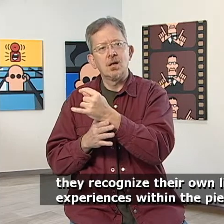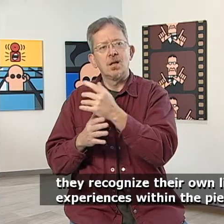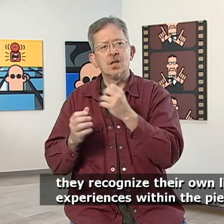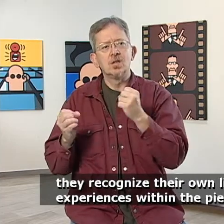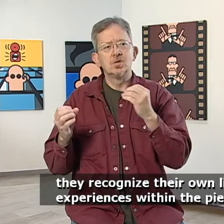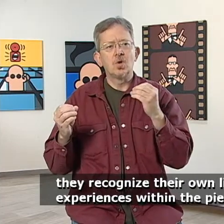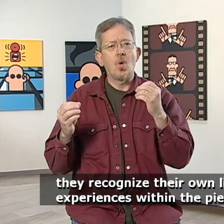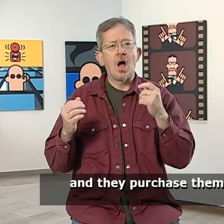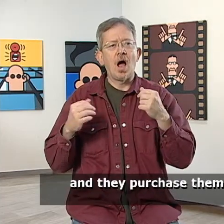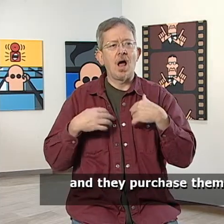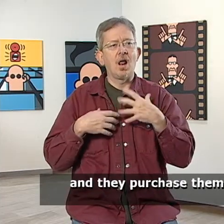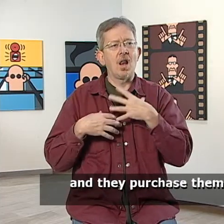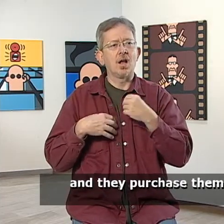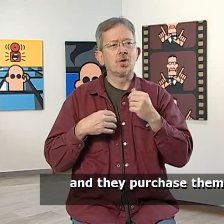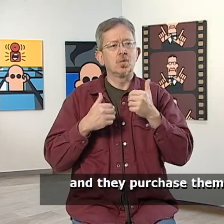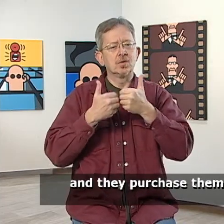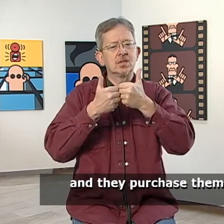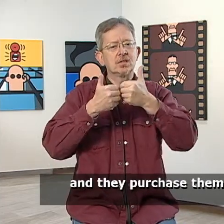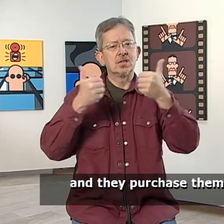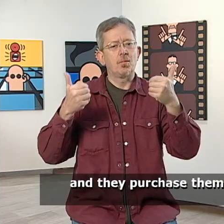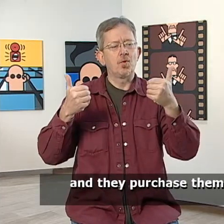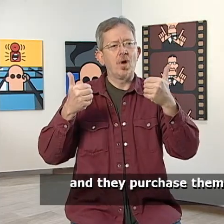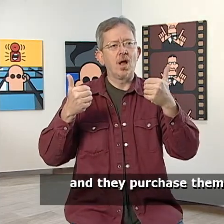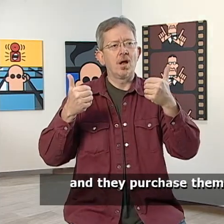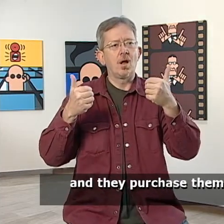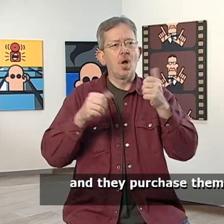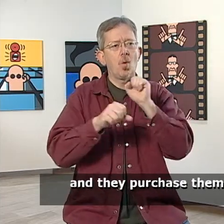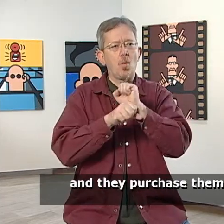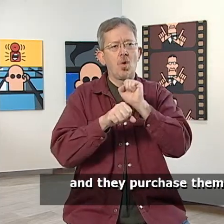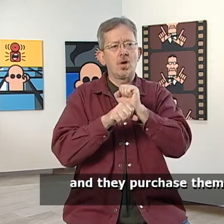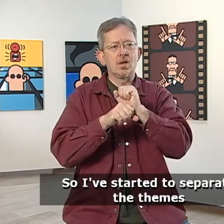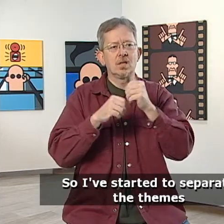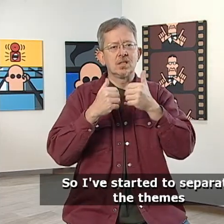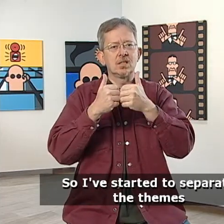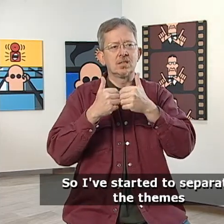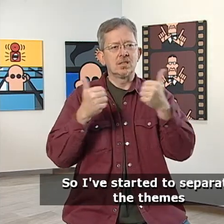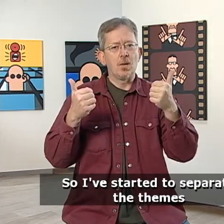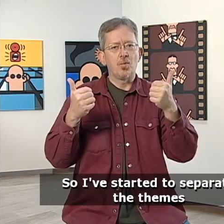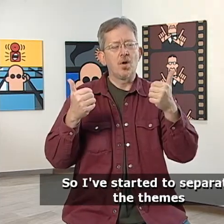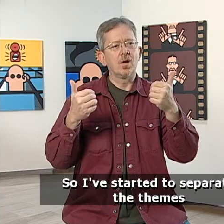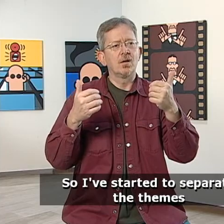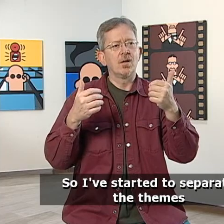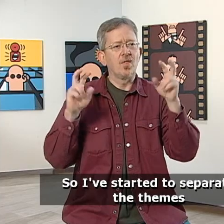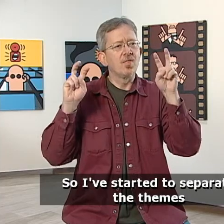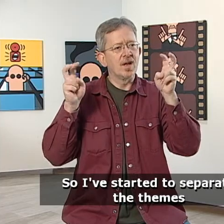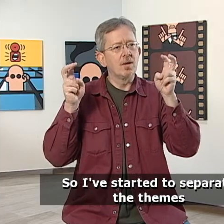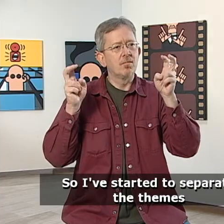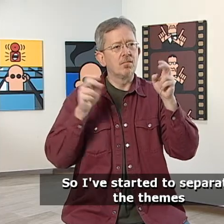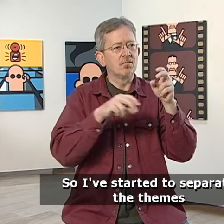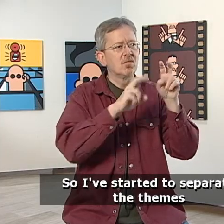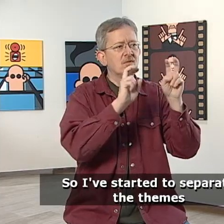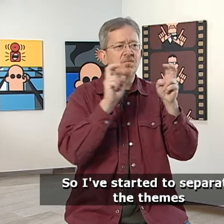the piece, and they purchase them. So I've started to separate the themes